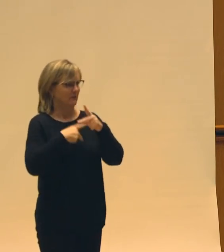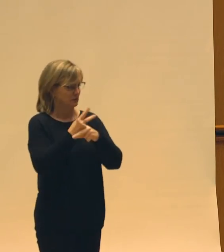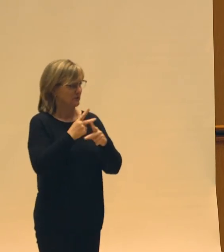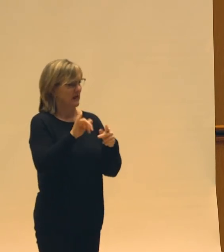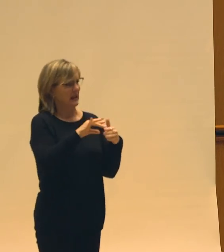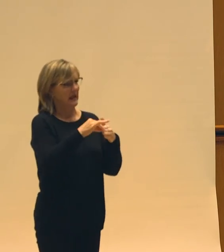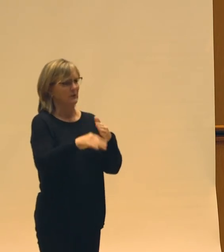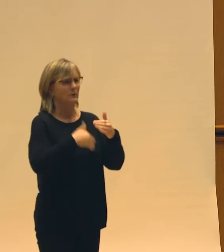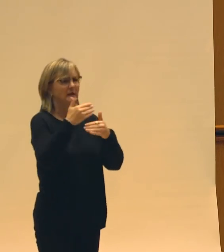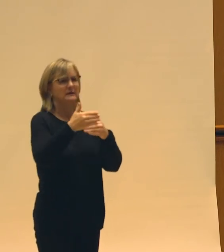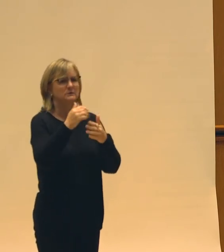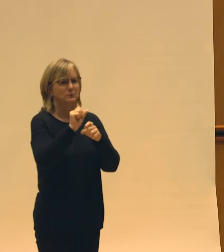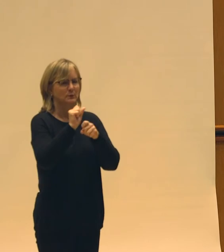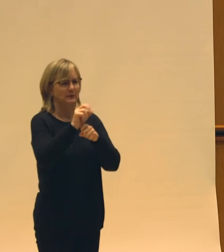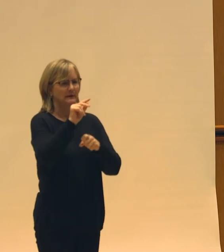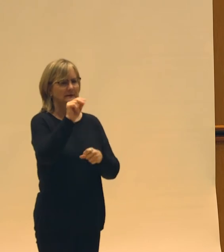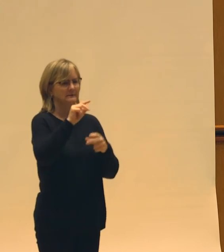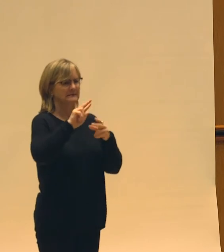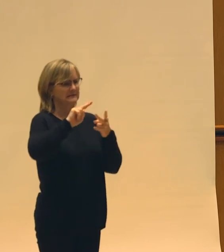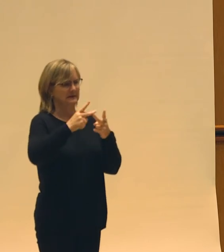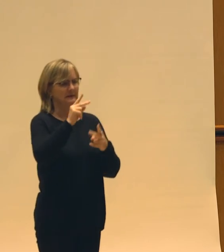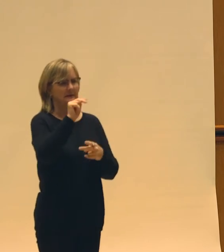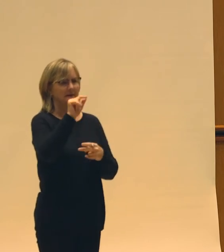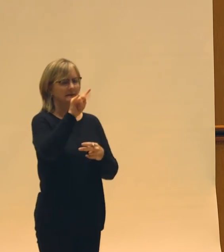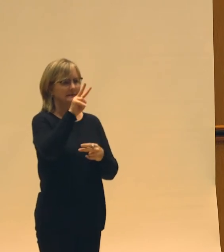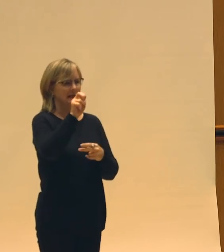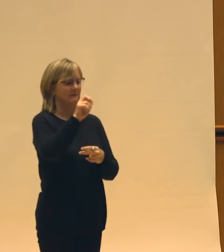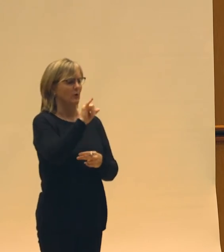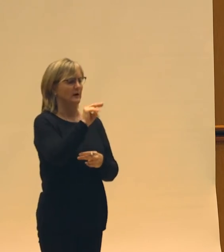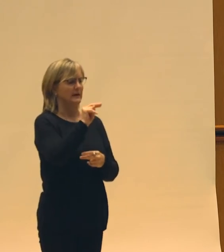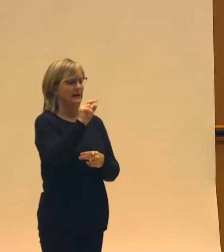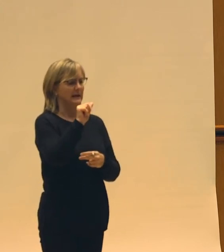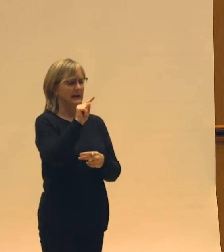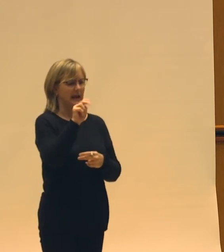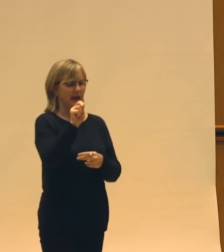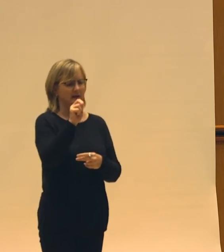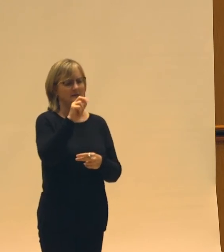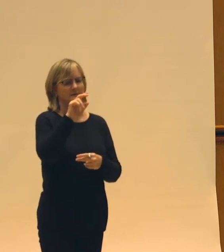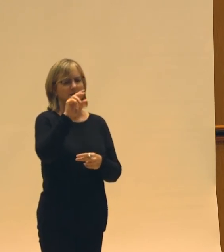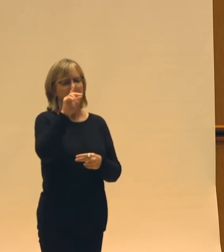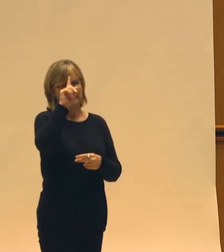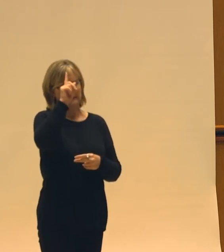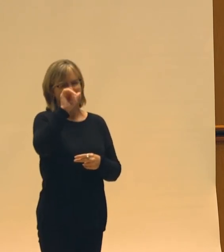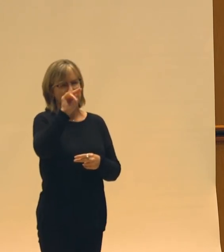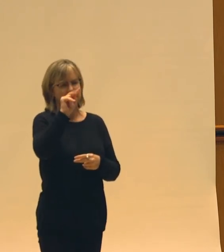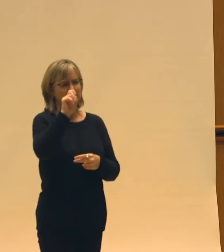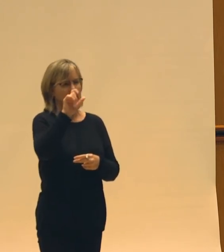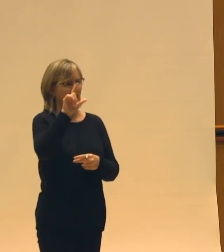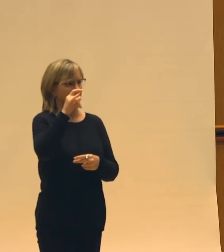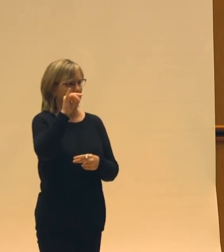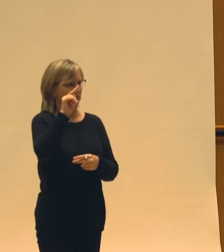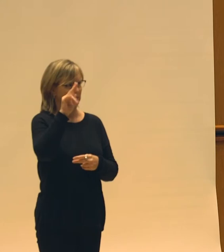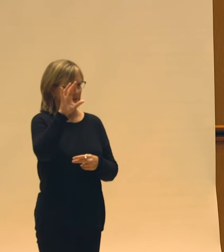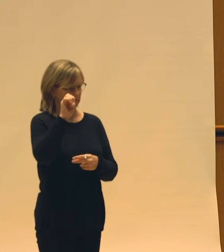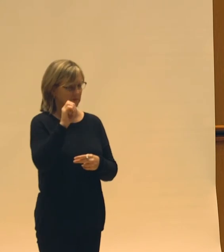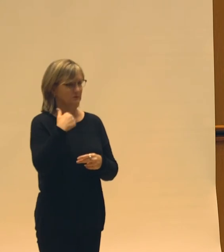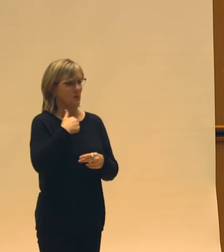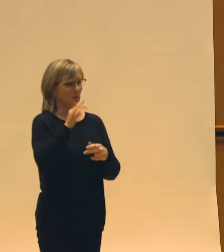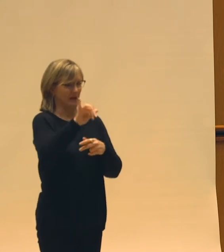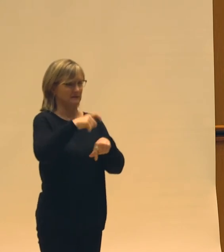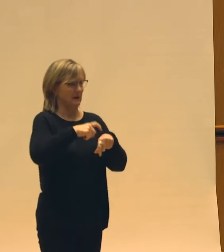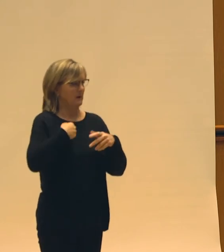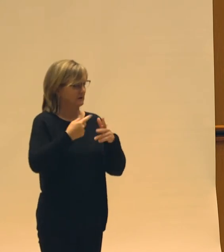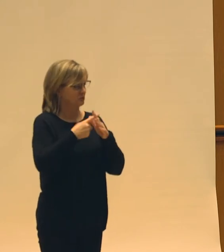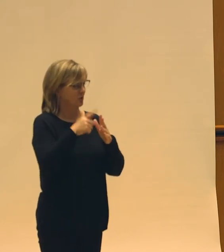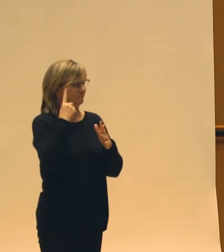which is currently in process called Native Intelligence, Innate Intelligence. And during that time, I had started to question